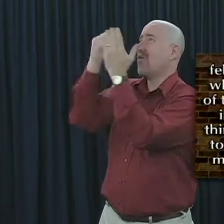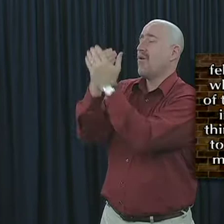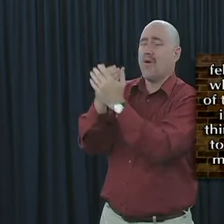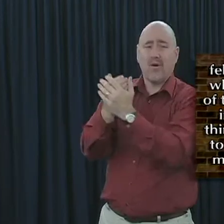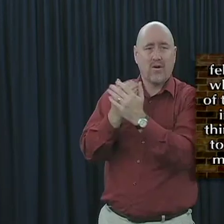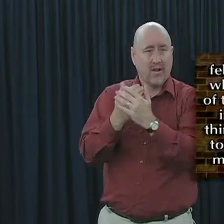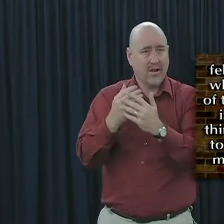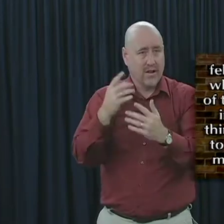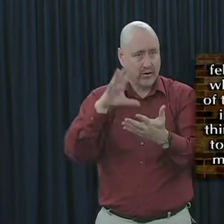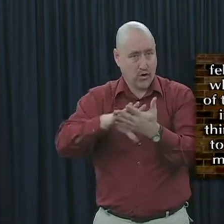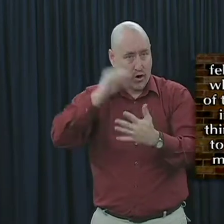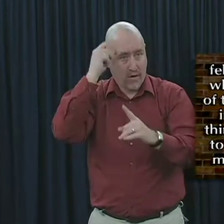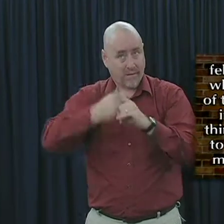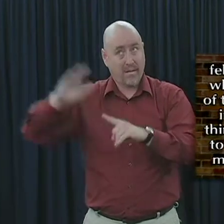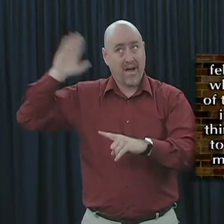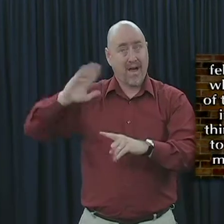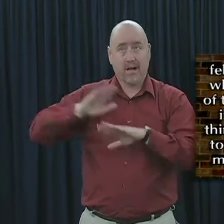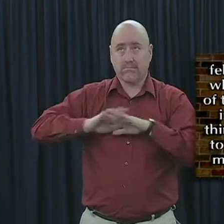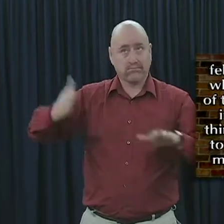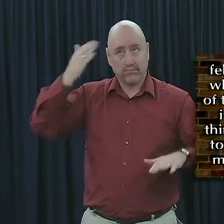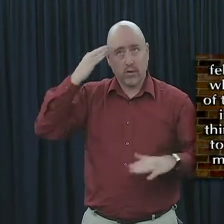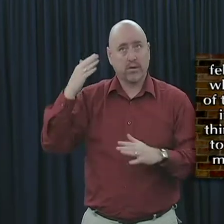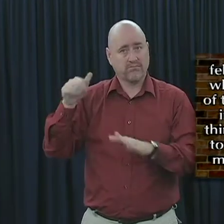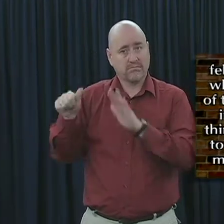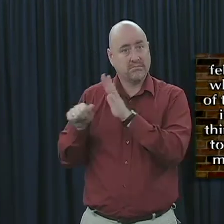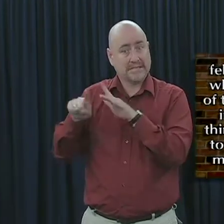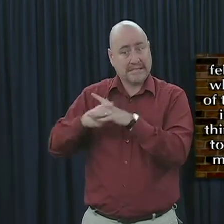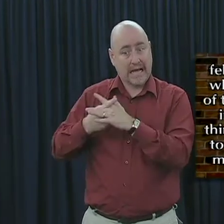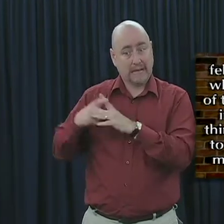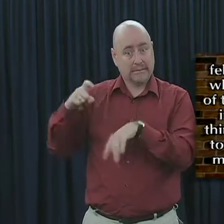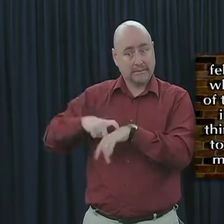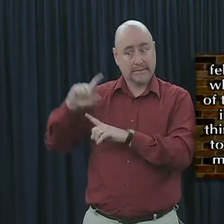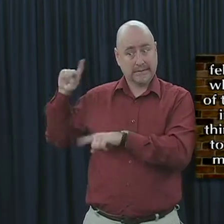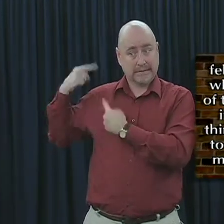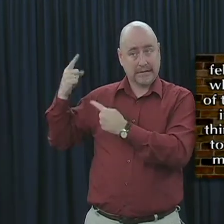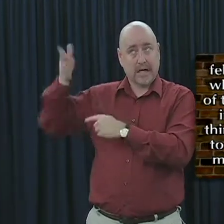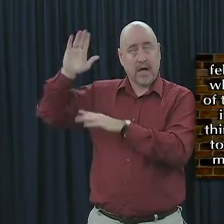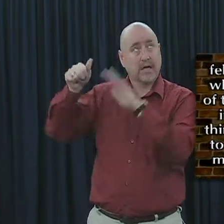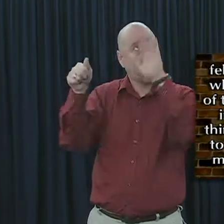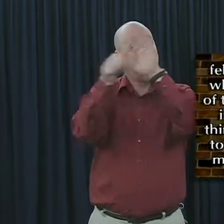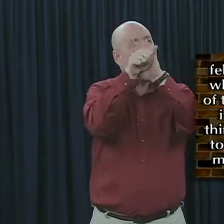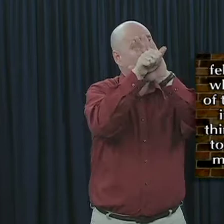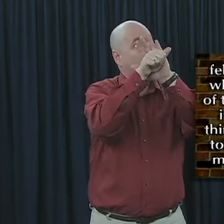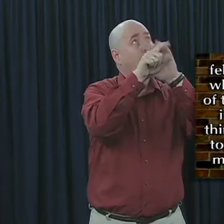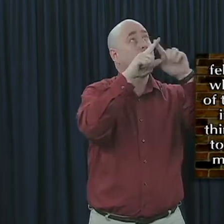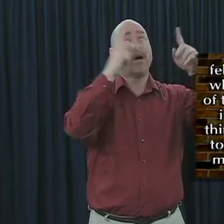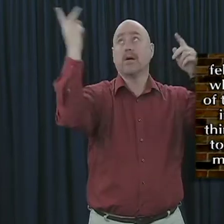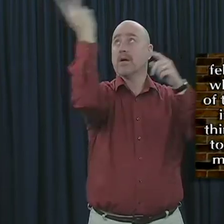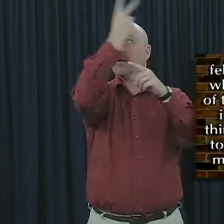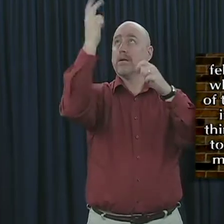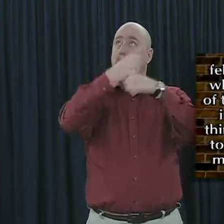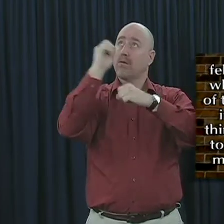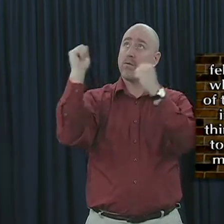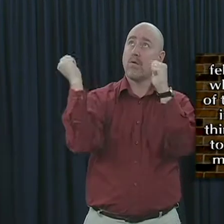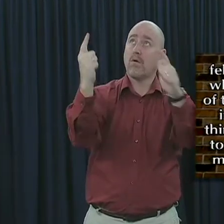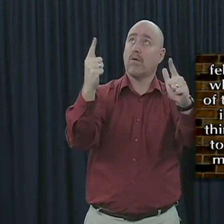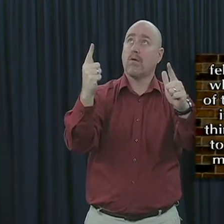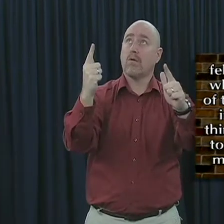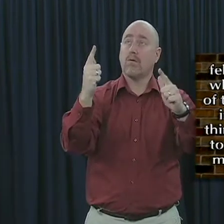which from the beginning of the ages has been hidden in God, who created all things through Jesus Christ, to the intent that now